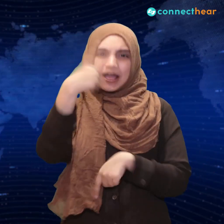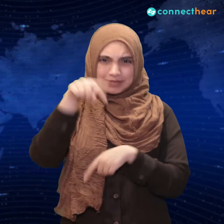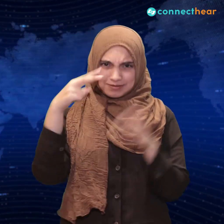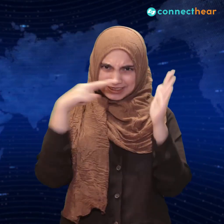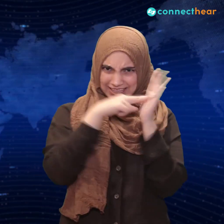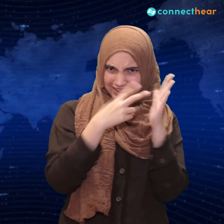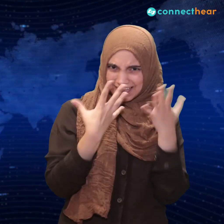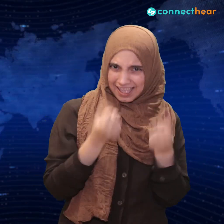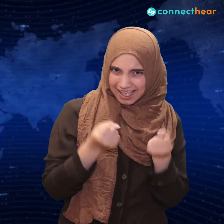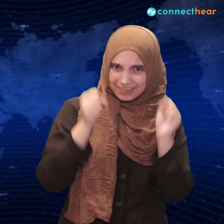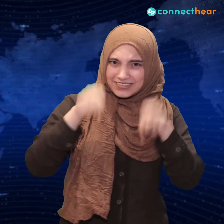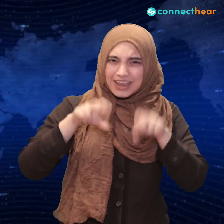but I don't mother's...